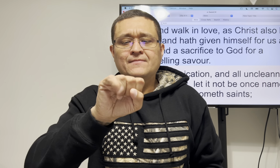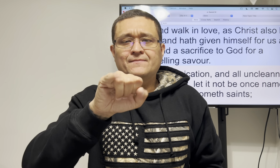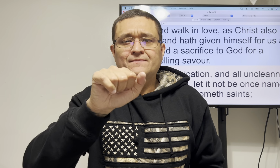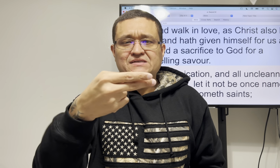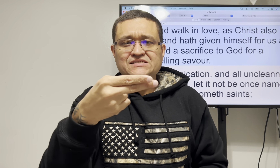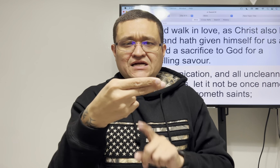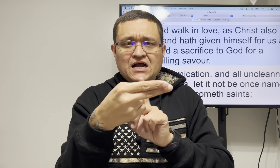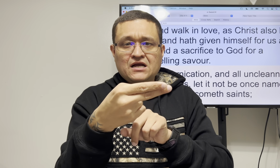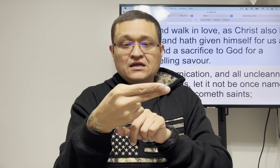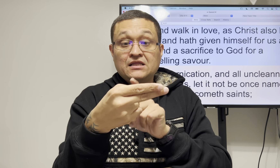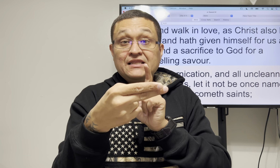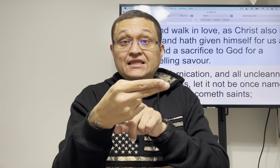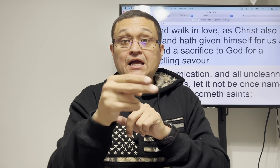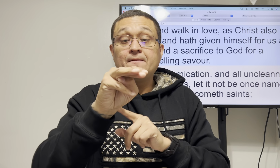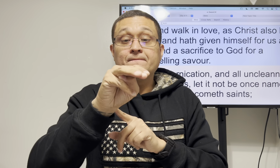meaning messiah as well